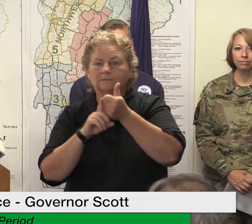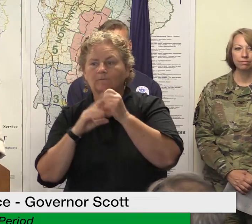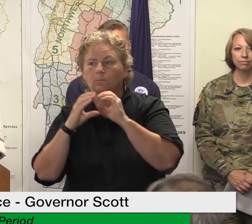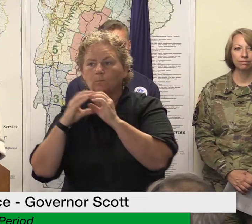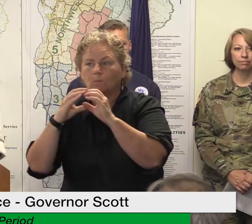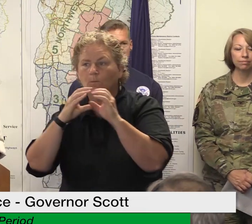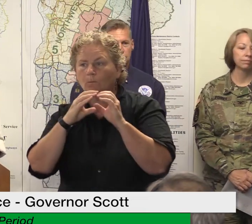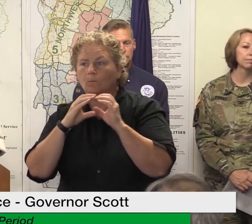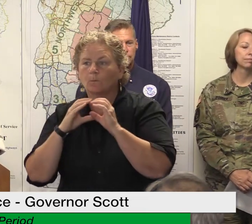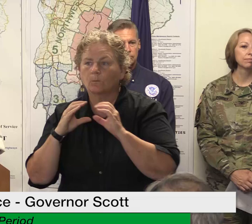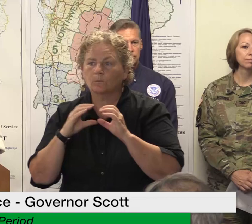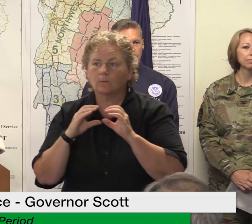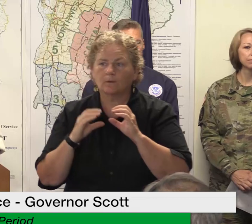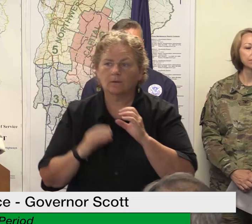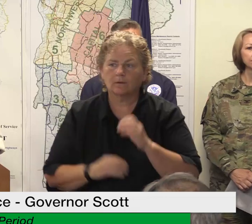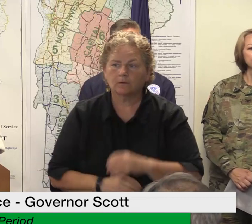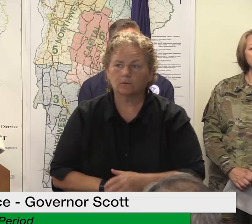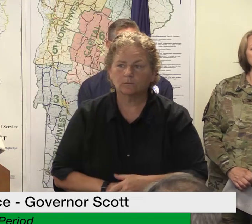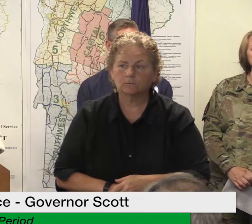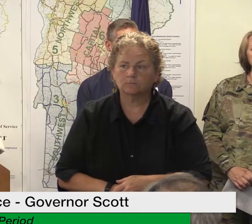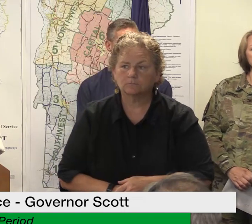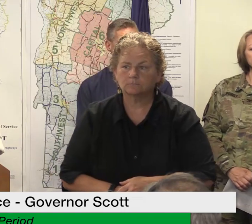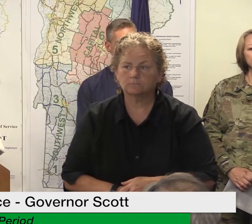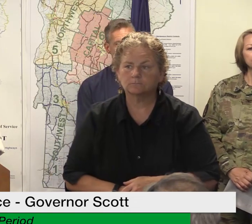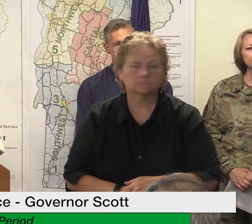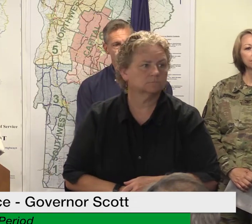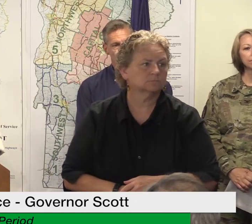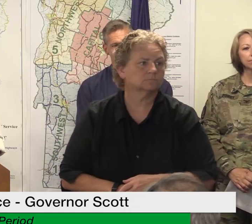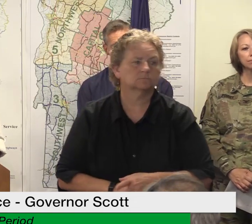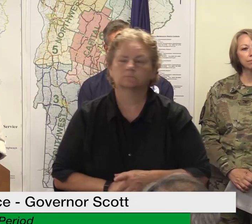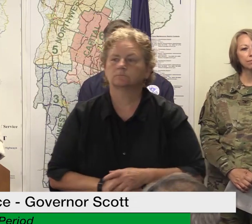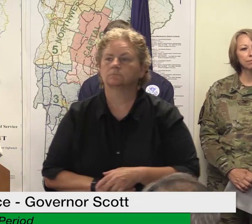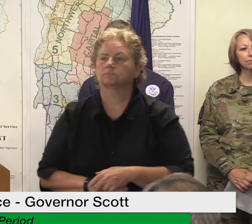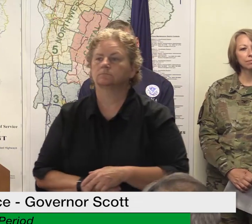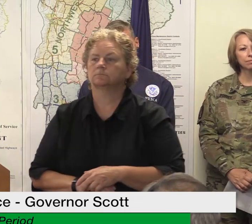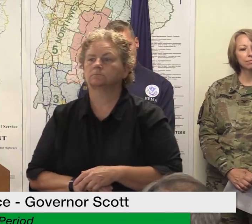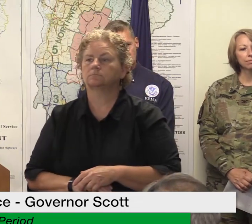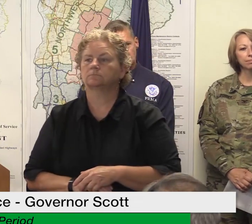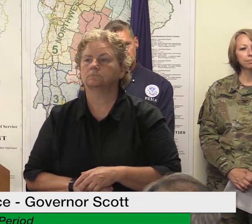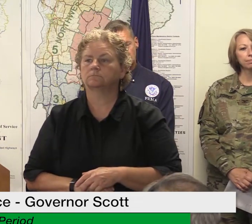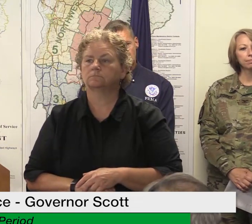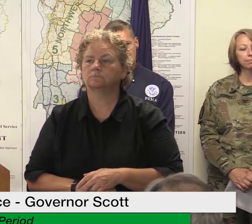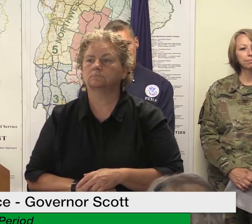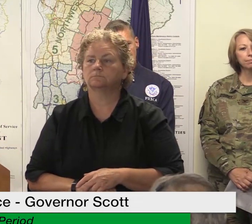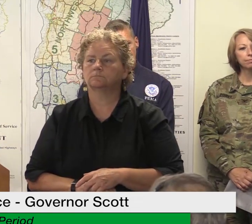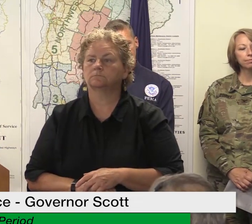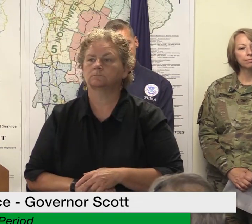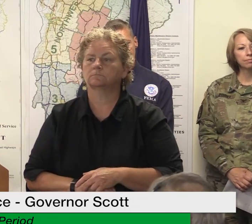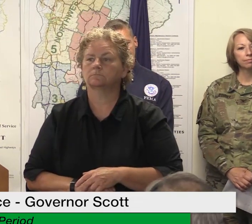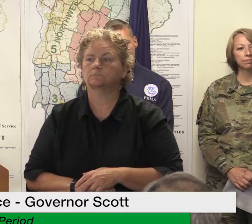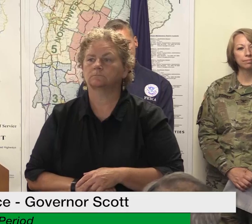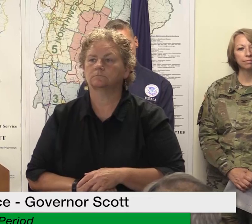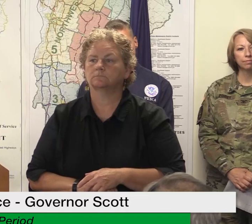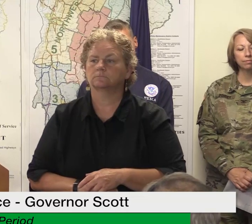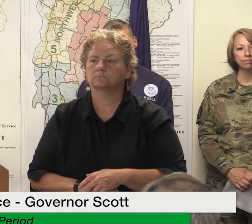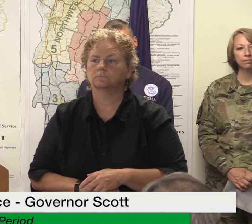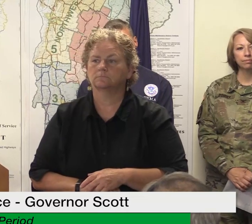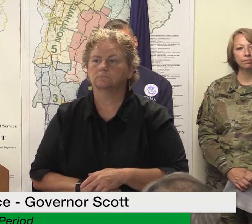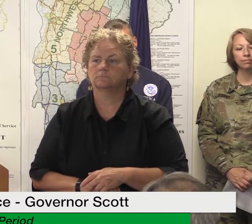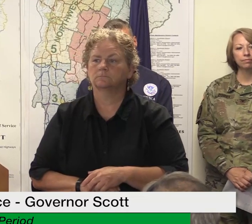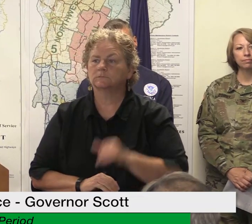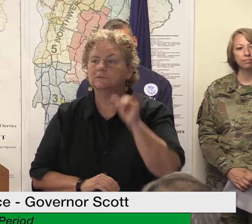know if commissioner hanford is on the line he's not but i do have some numbers that he had as of yesterday yes okay so as of